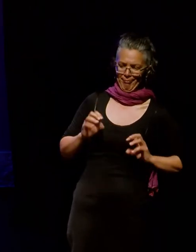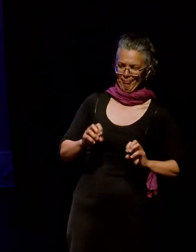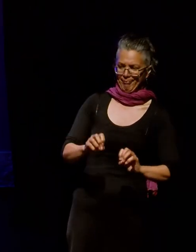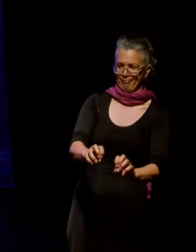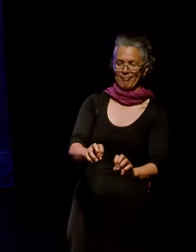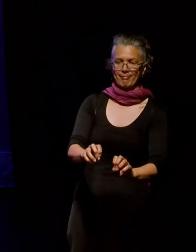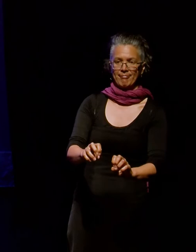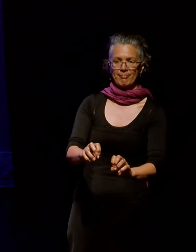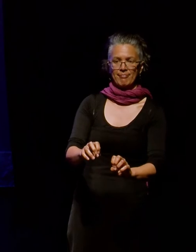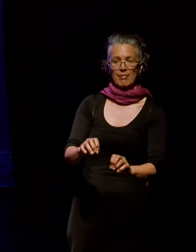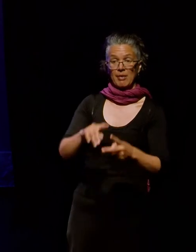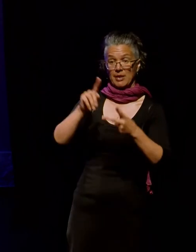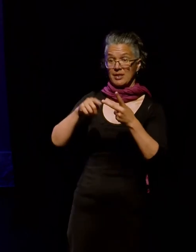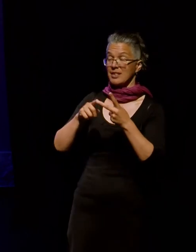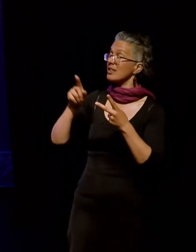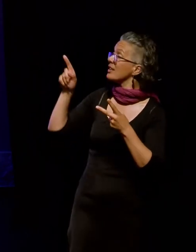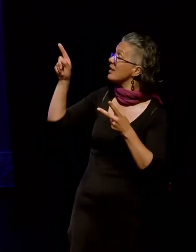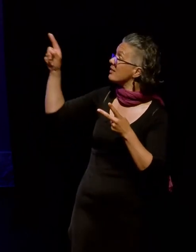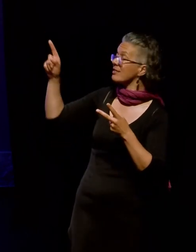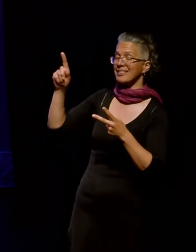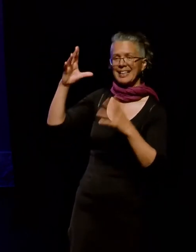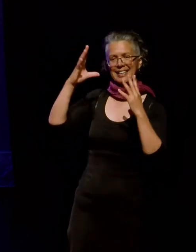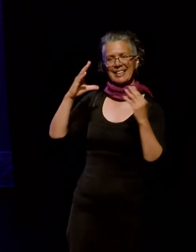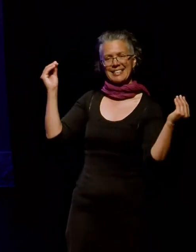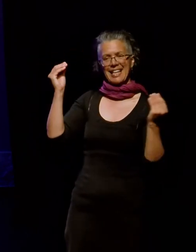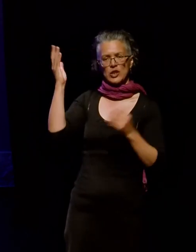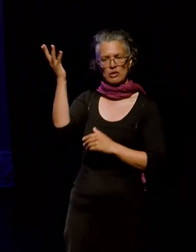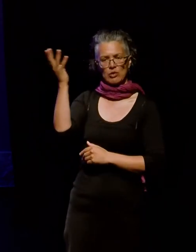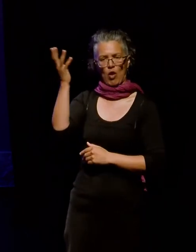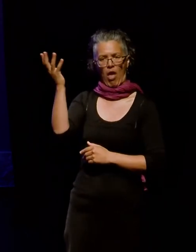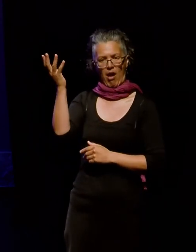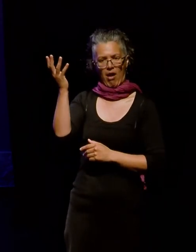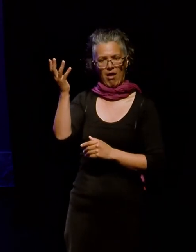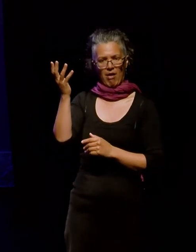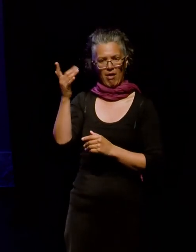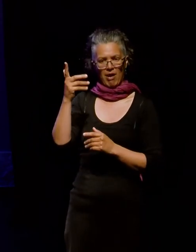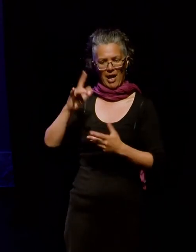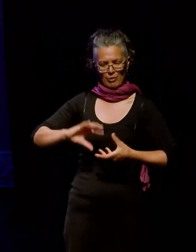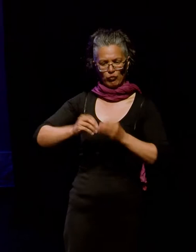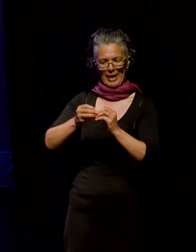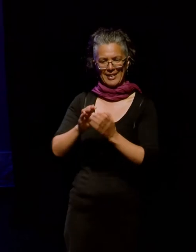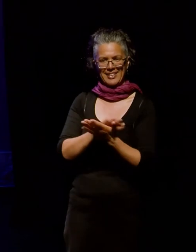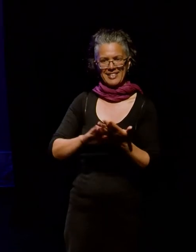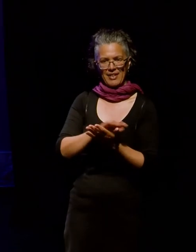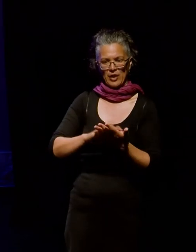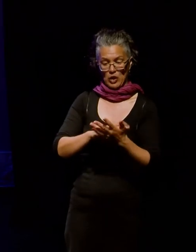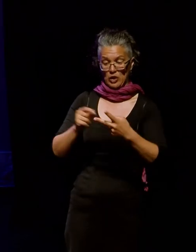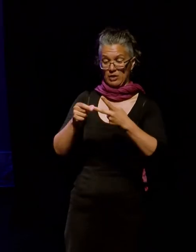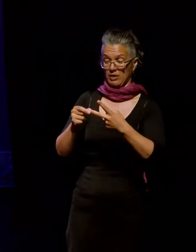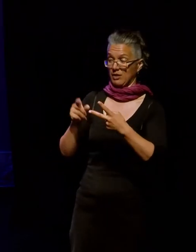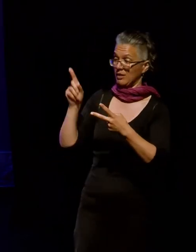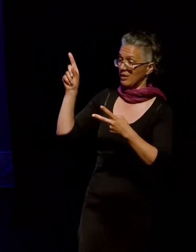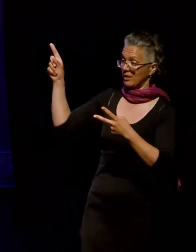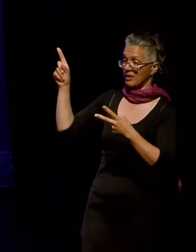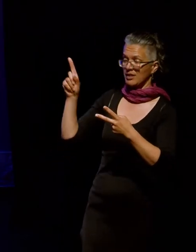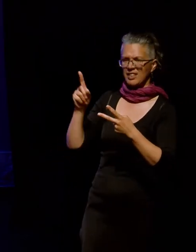a term coined by Dutch archival scholar Eric Kedelaar, drawing from Derrida. A key aspect of archivalisation is